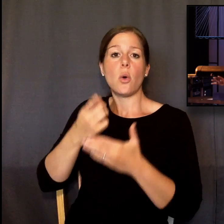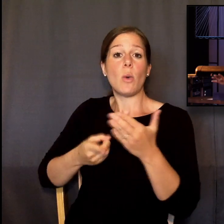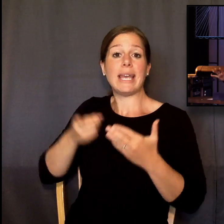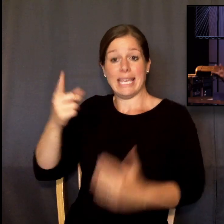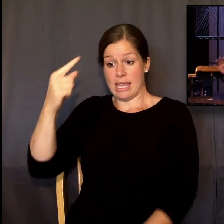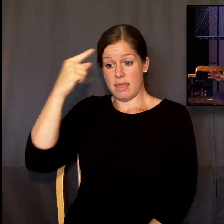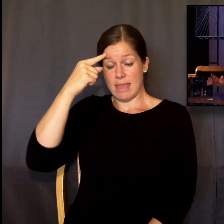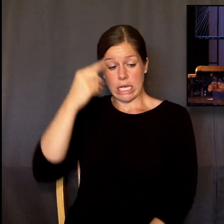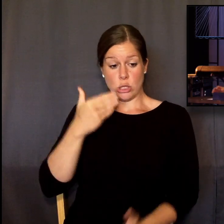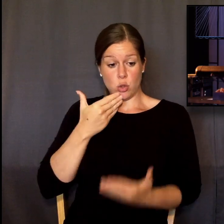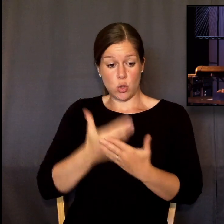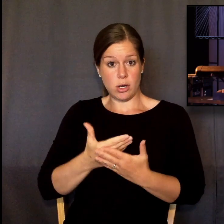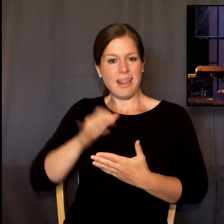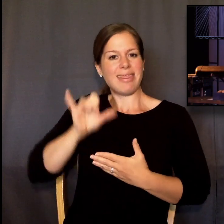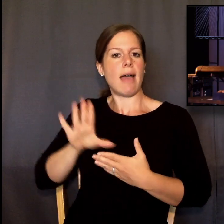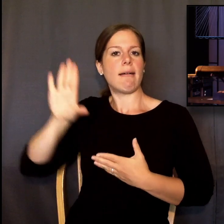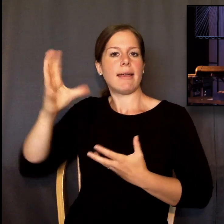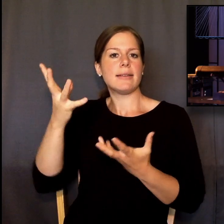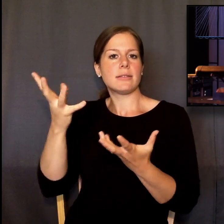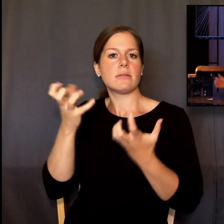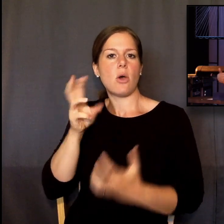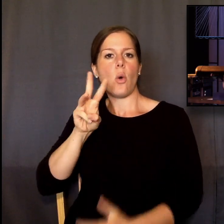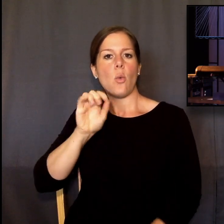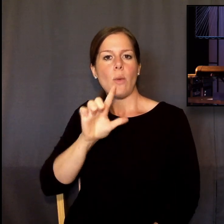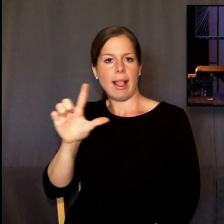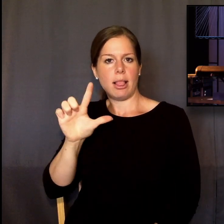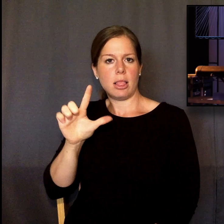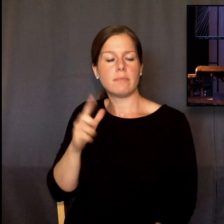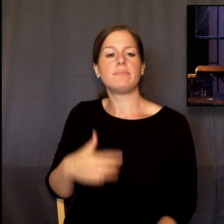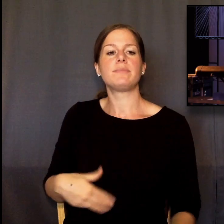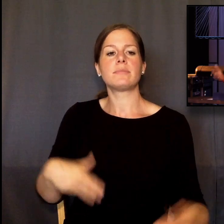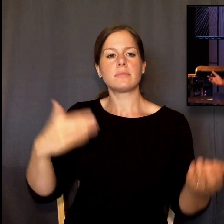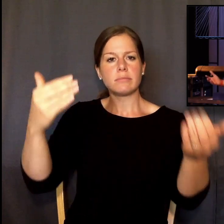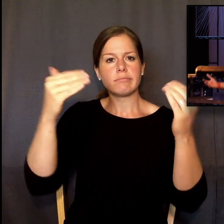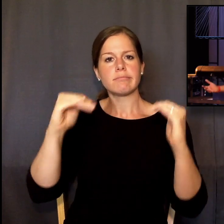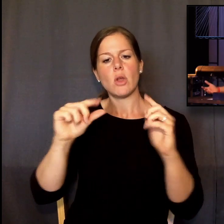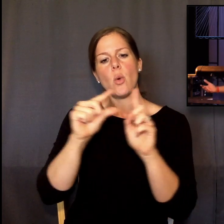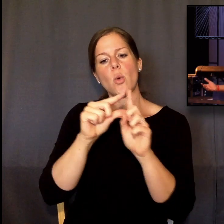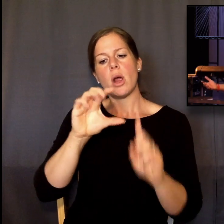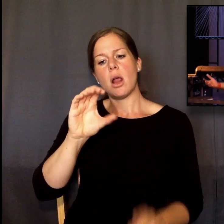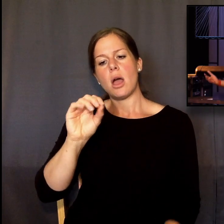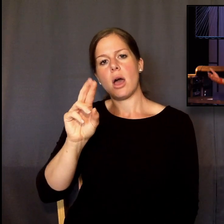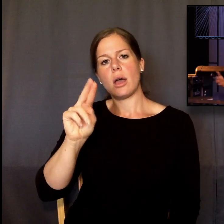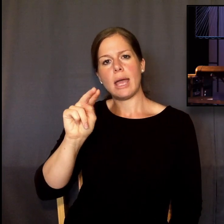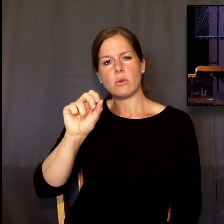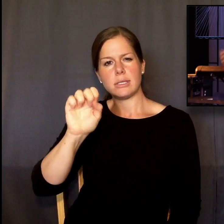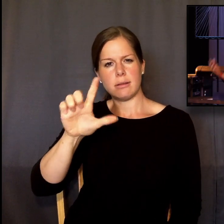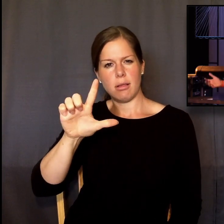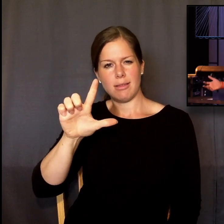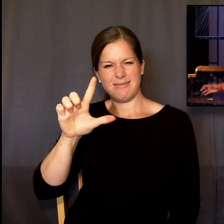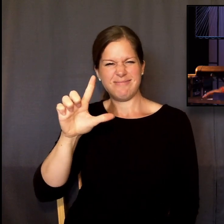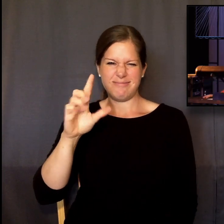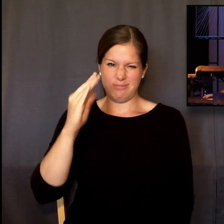thinks is good. That's God's will. Look at the word counsel. When I hear the word counsel, I think of counseling,